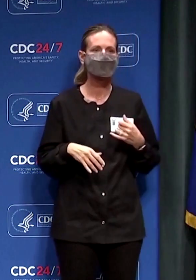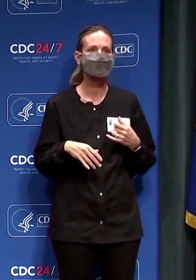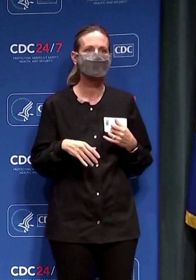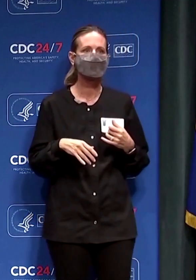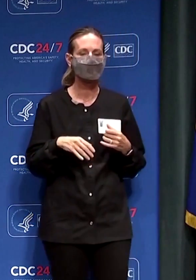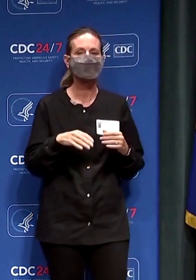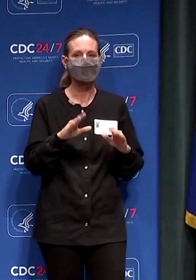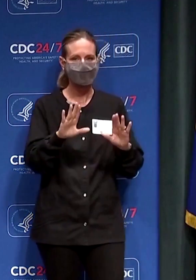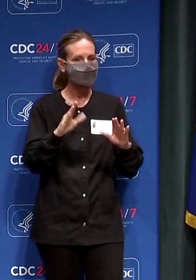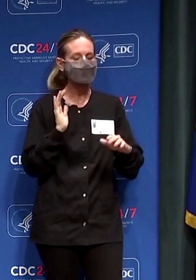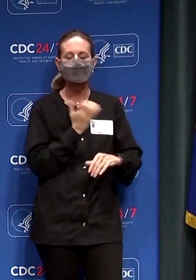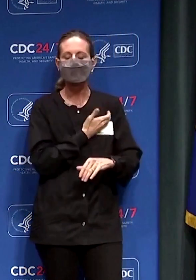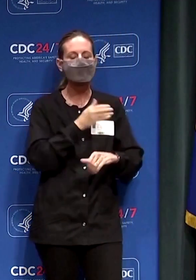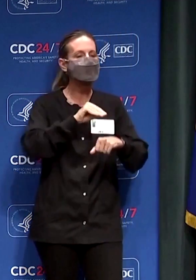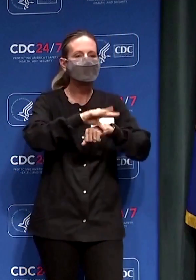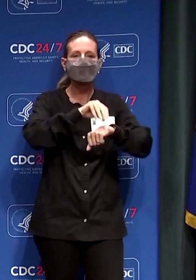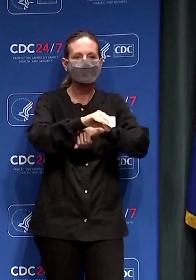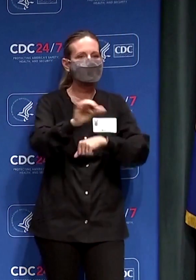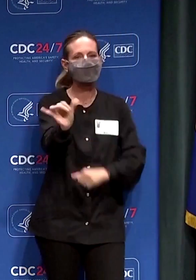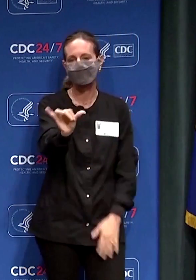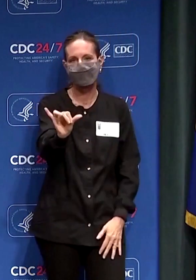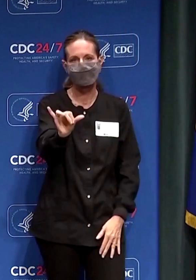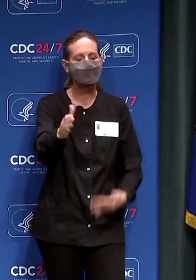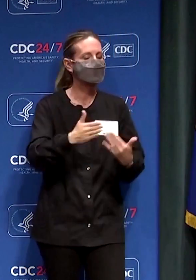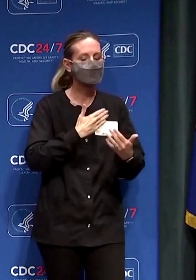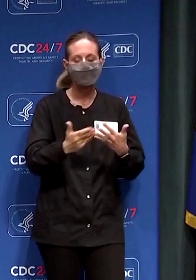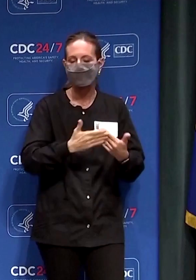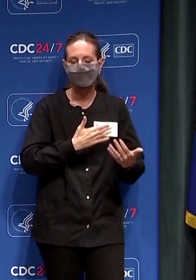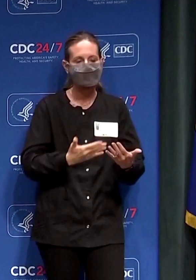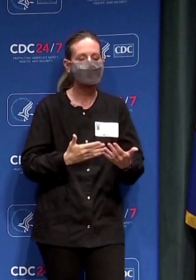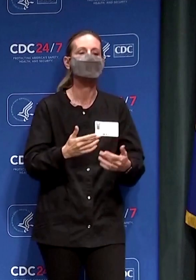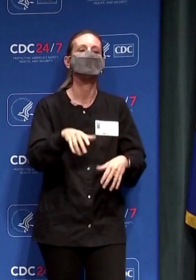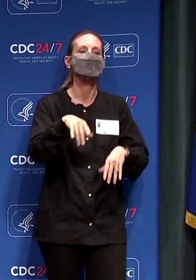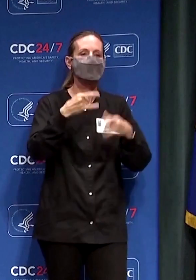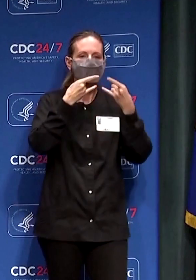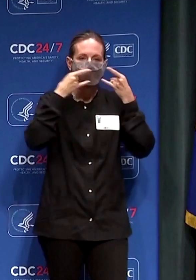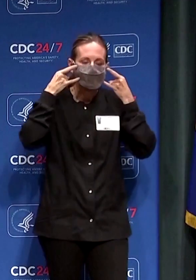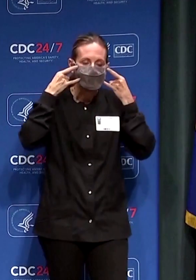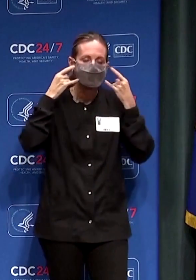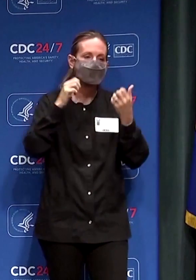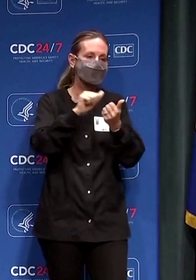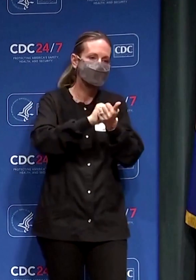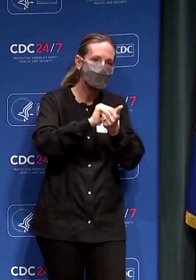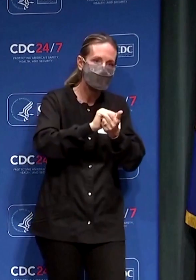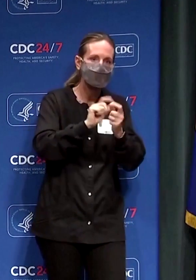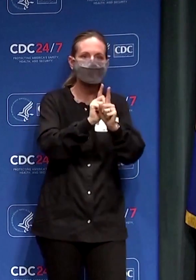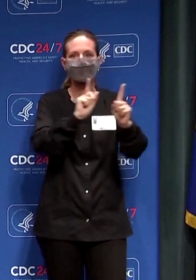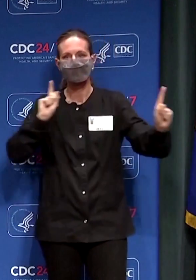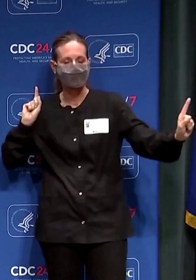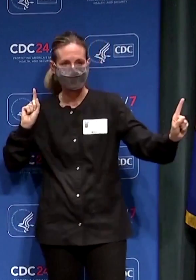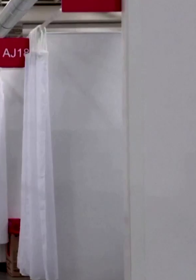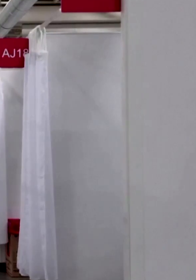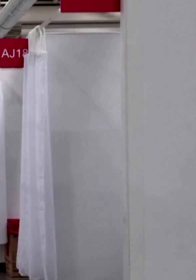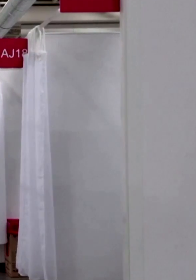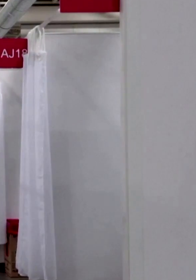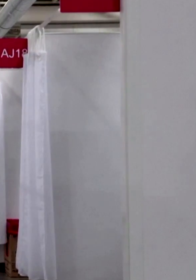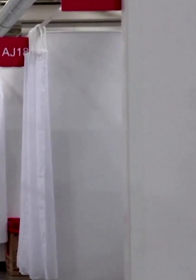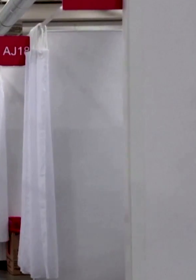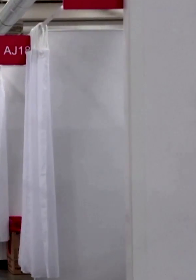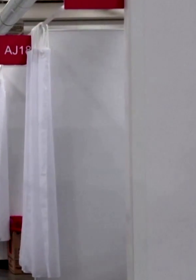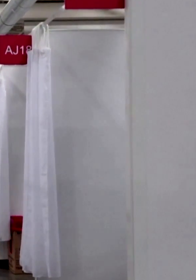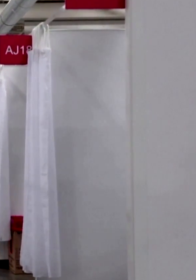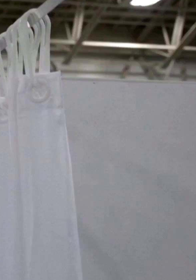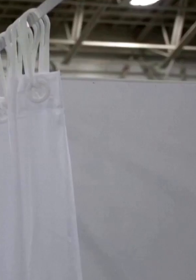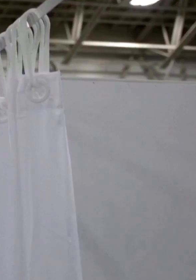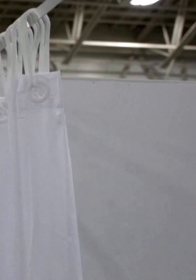the same regardless of setting wash your hands watch your distance wear your face carbon when you can't watch your distance and avoid settings where you can't do those things according to a